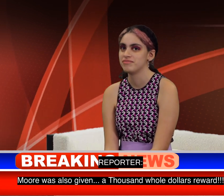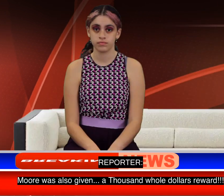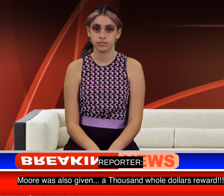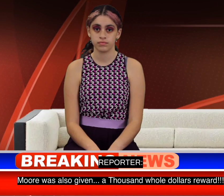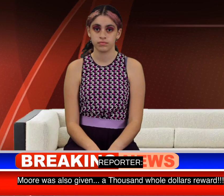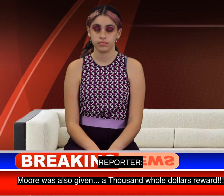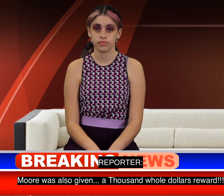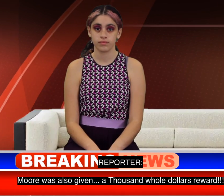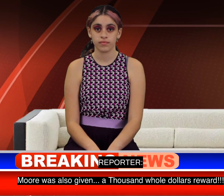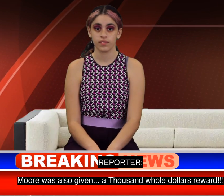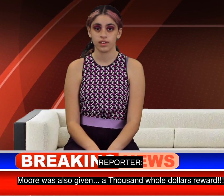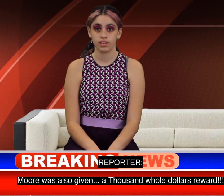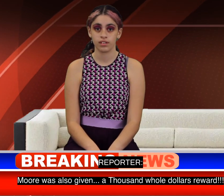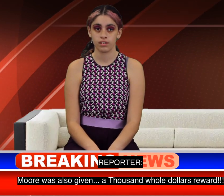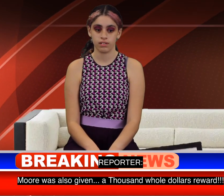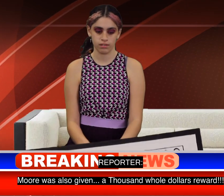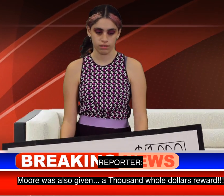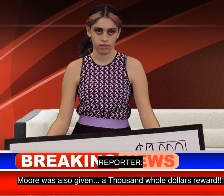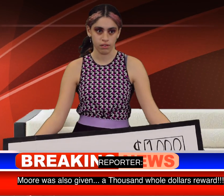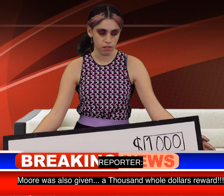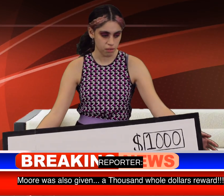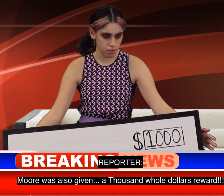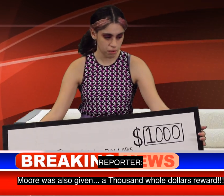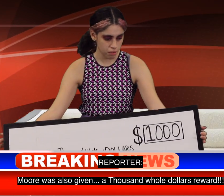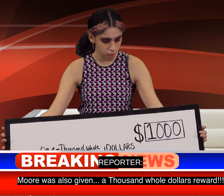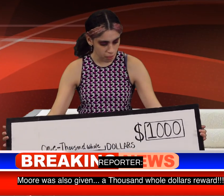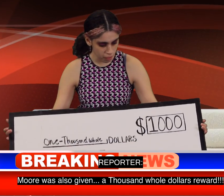More was also given a thousand whole dollars reward.